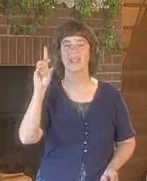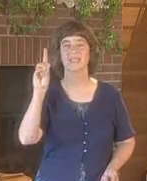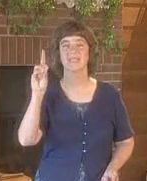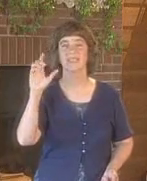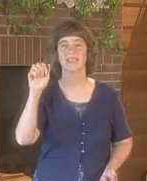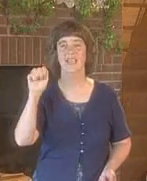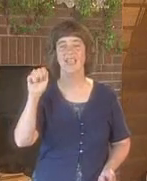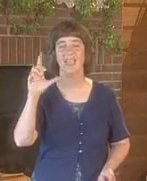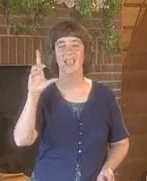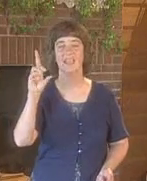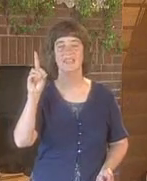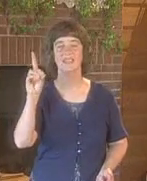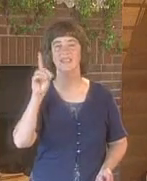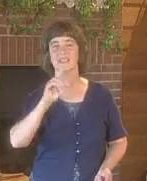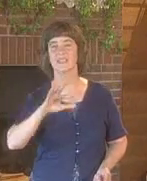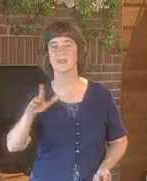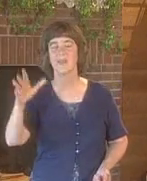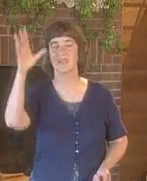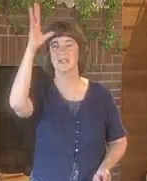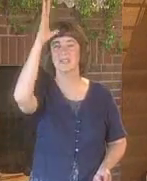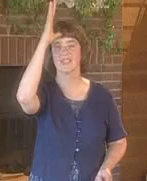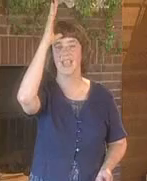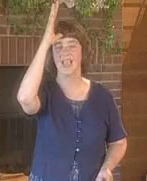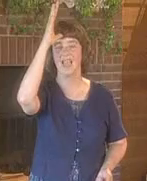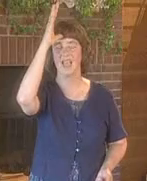D-A-D spells dad,